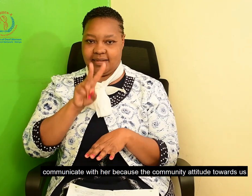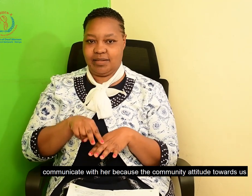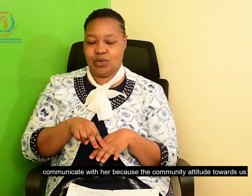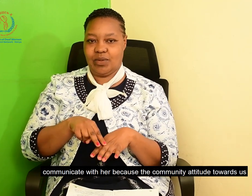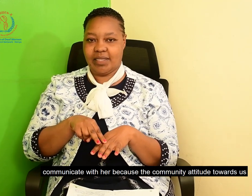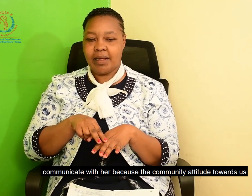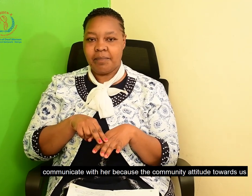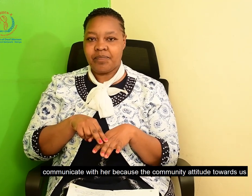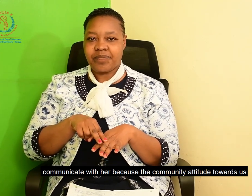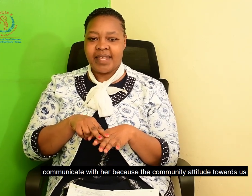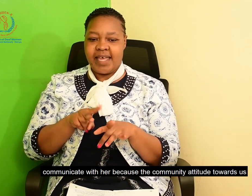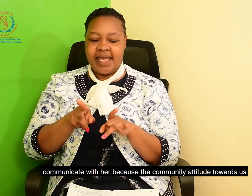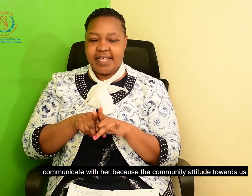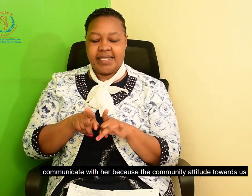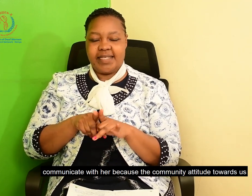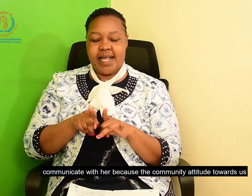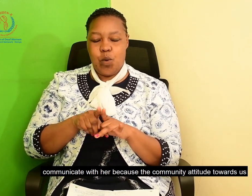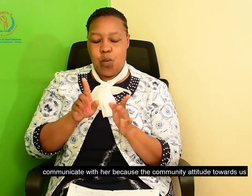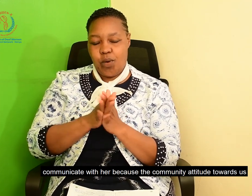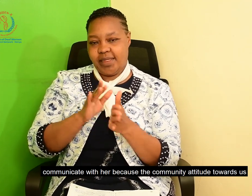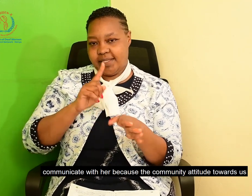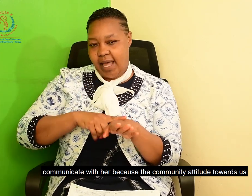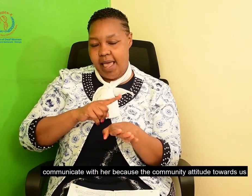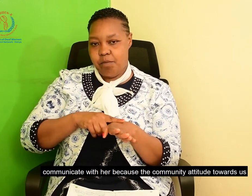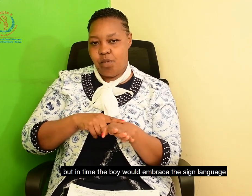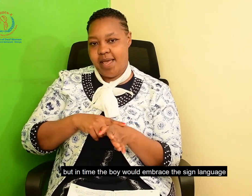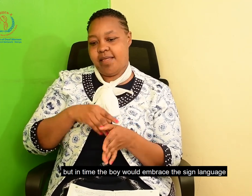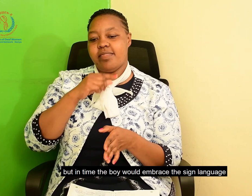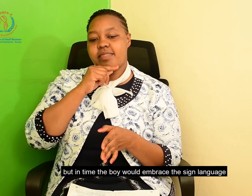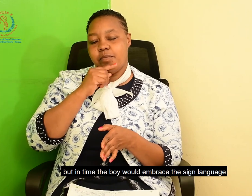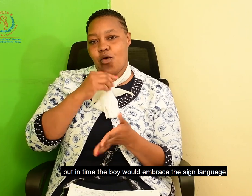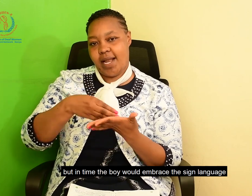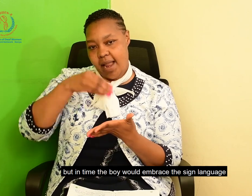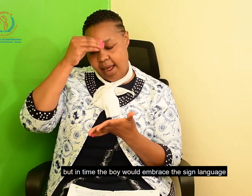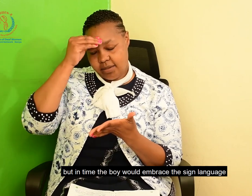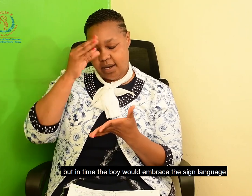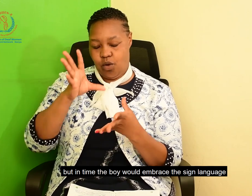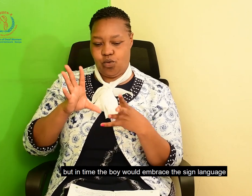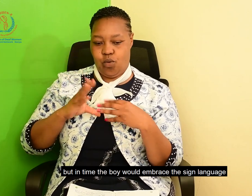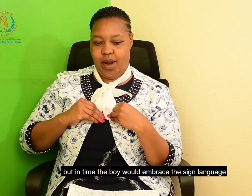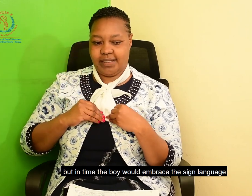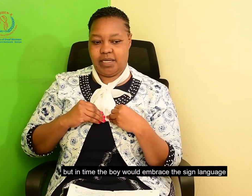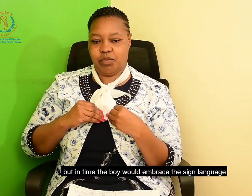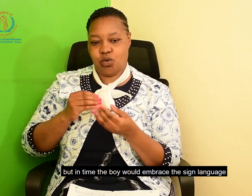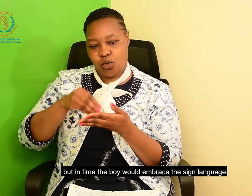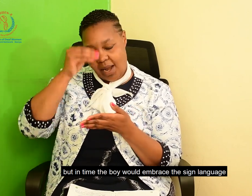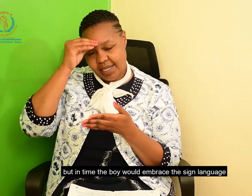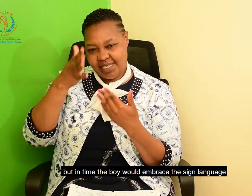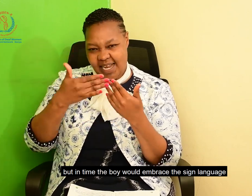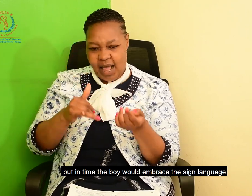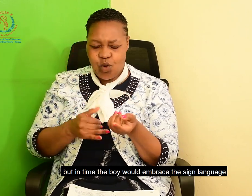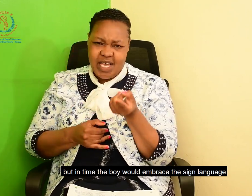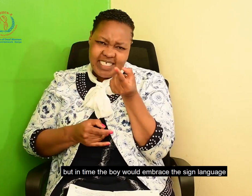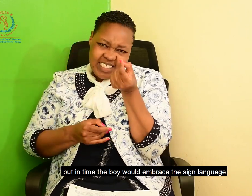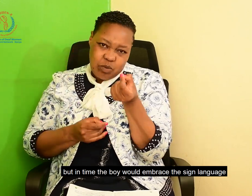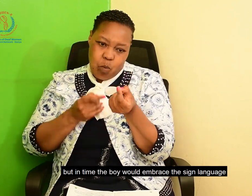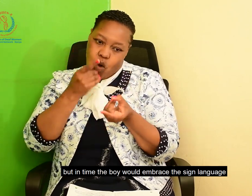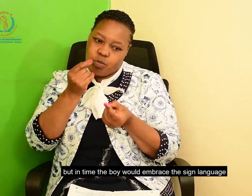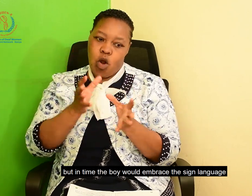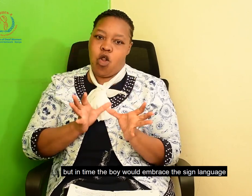community attitude would have against us. But with time, the boy eventually embraced the language, sign language. would